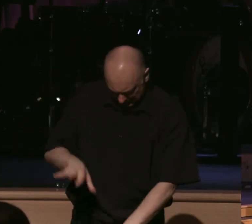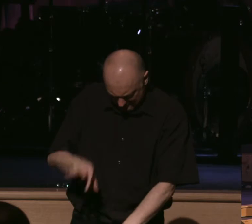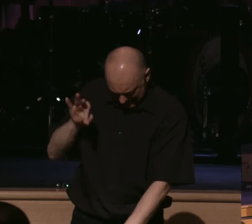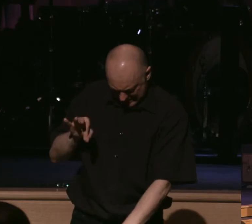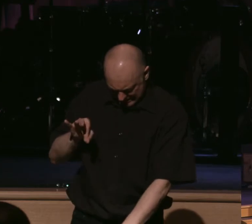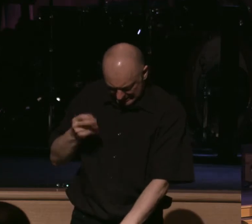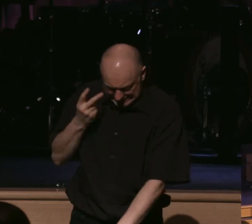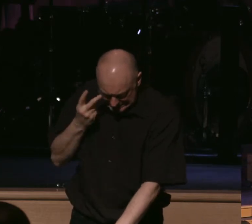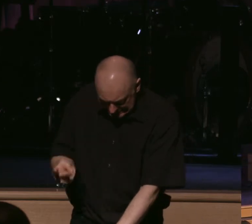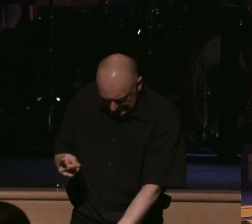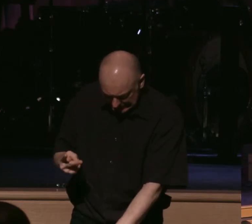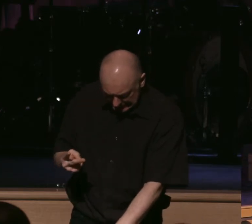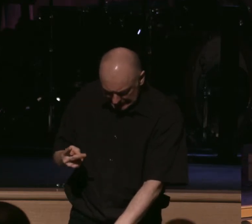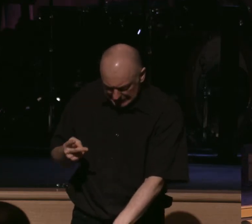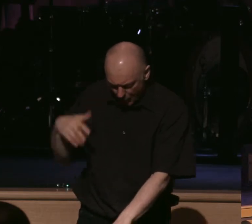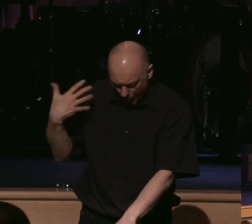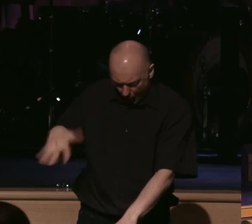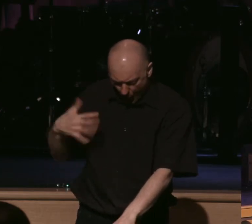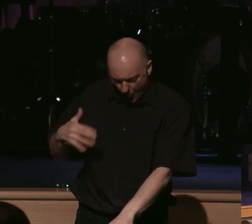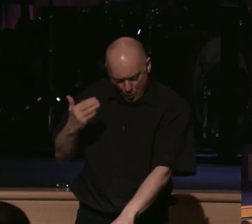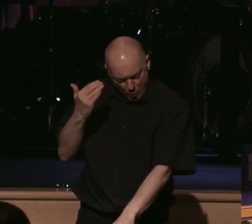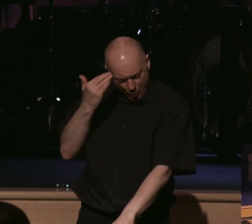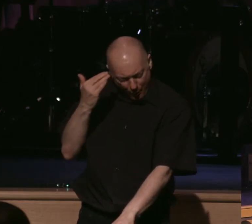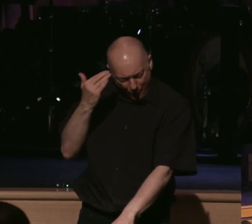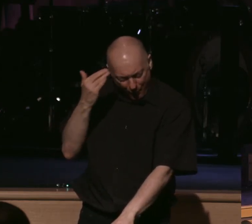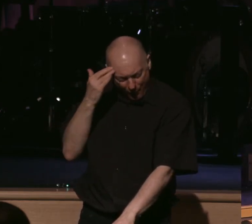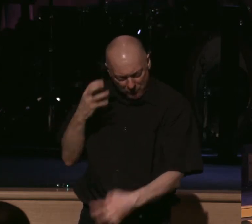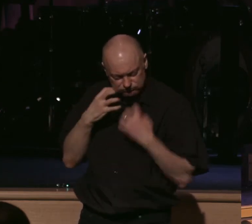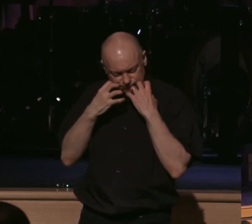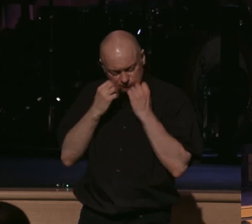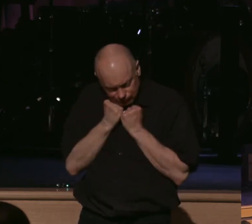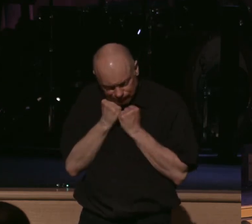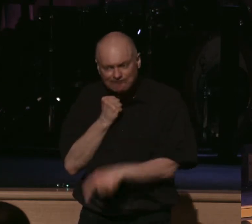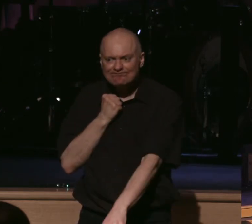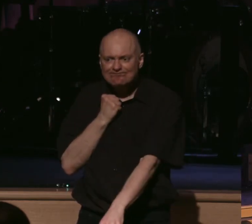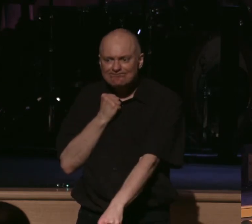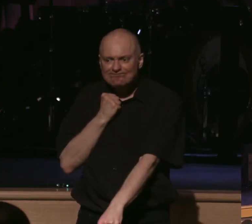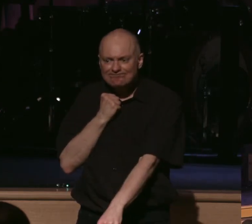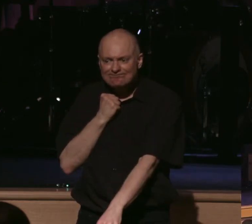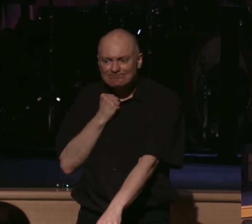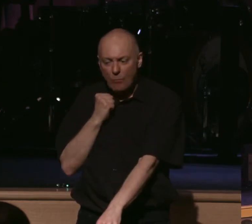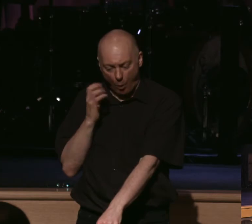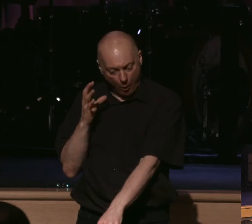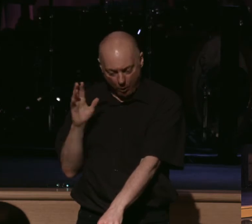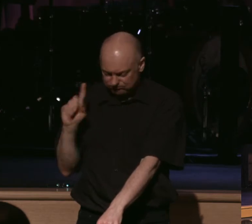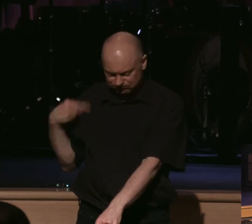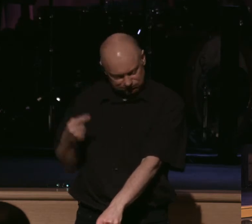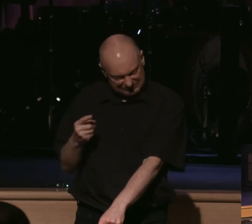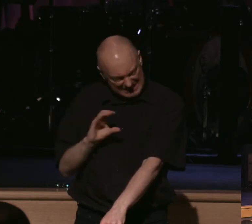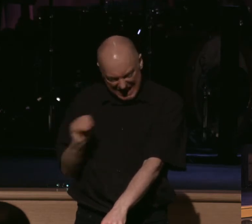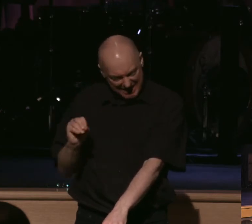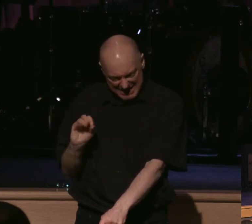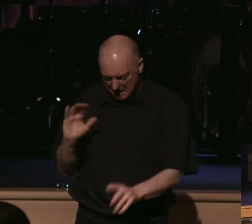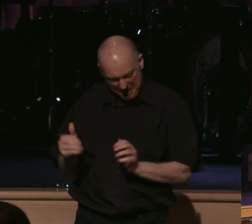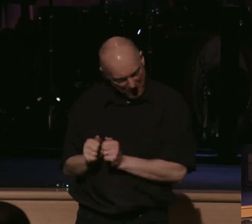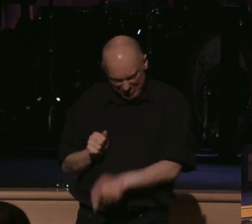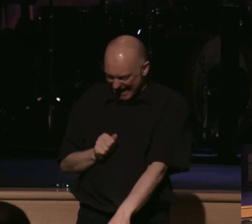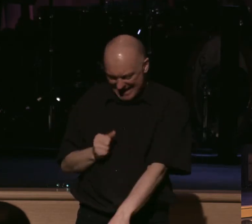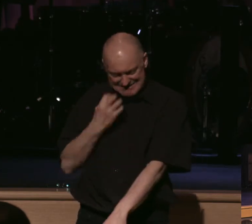he sees the treasure, he instantly understands its value. The greatest thing he's ever seen. Nothing can compare with this treasure.